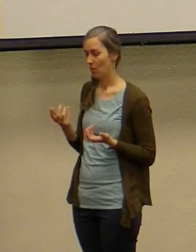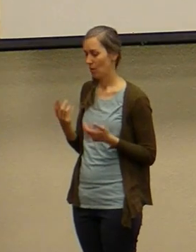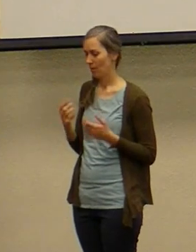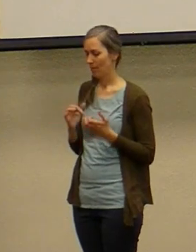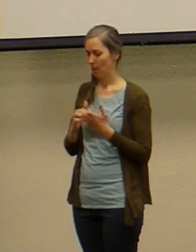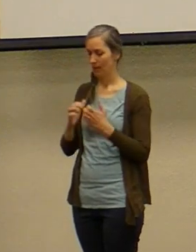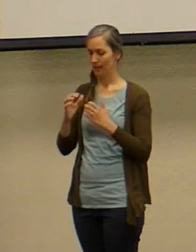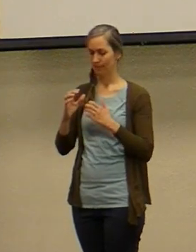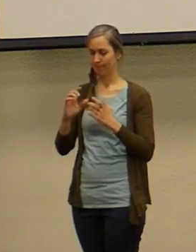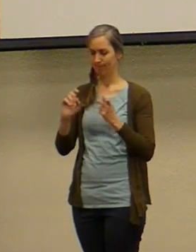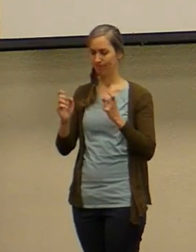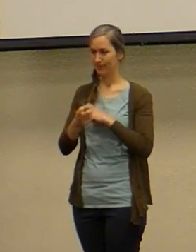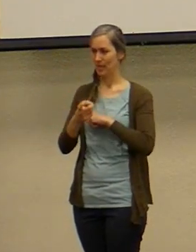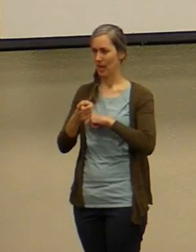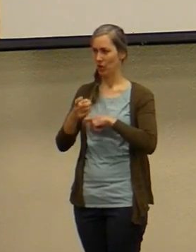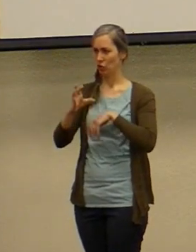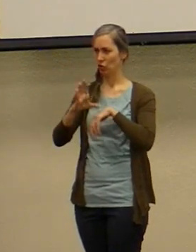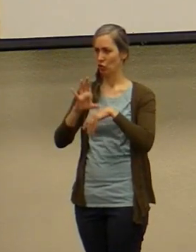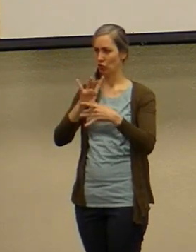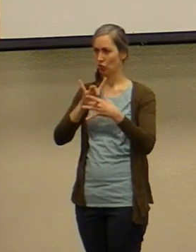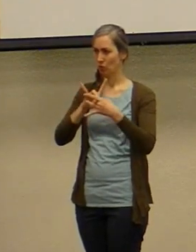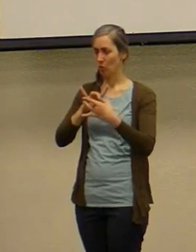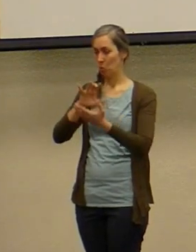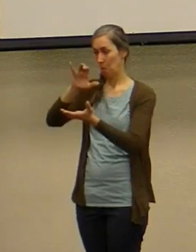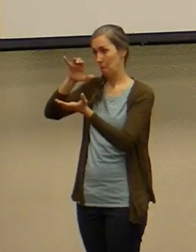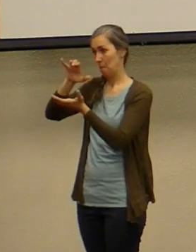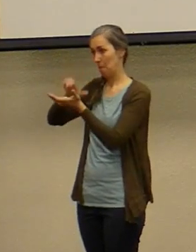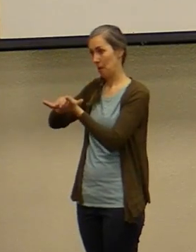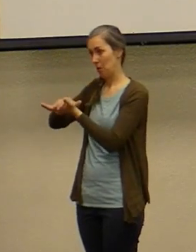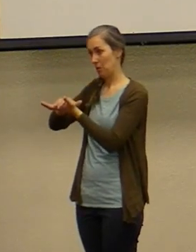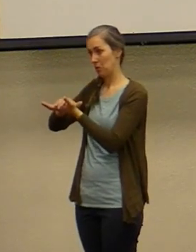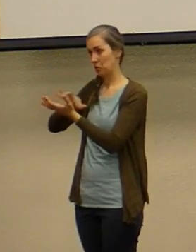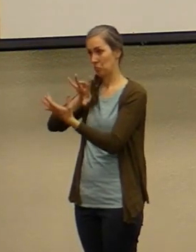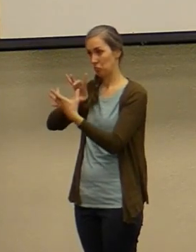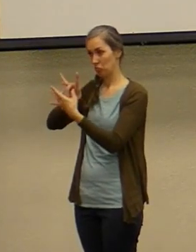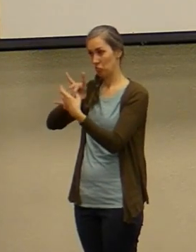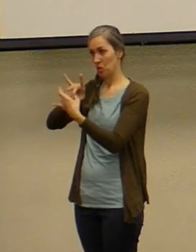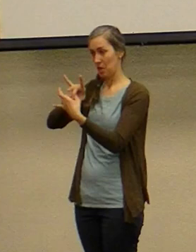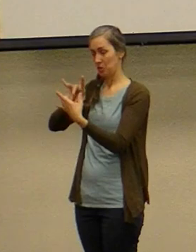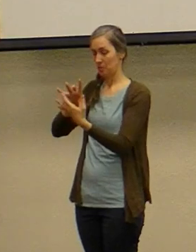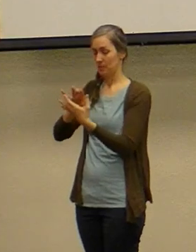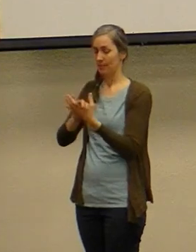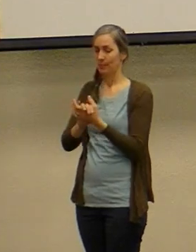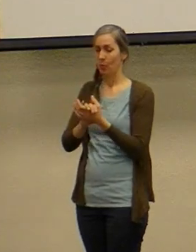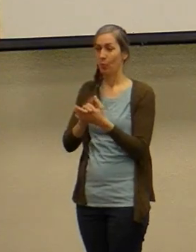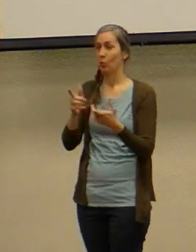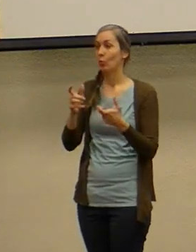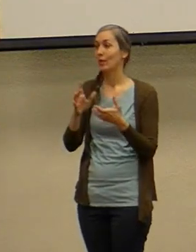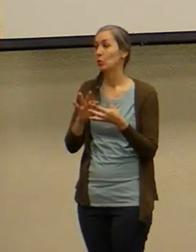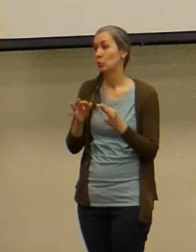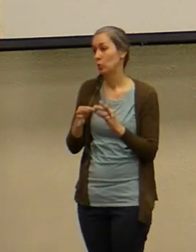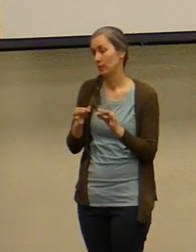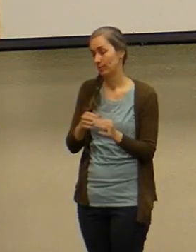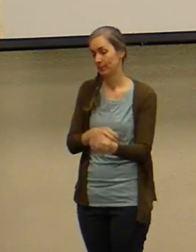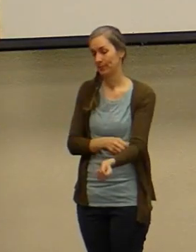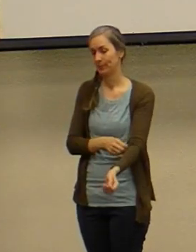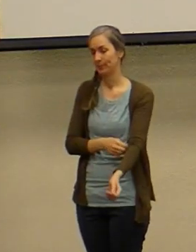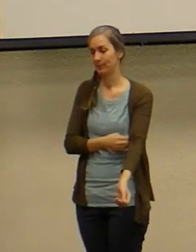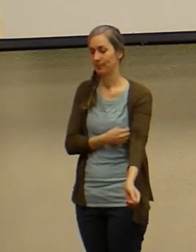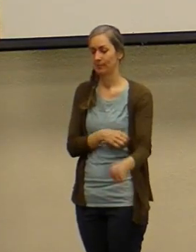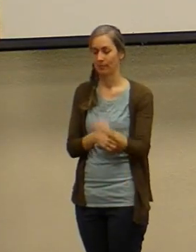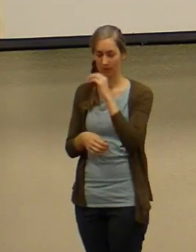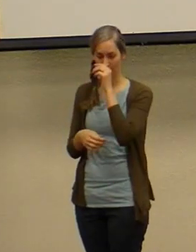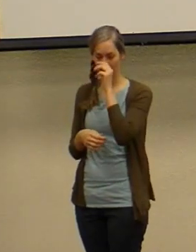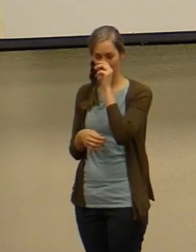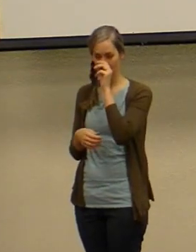how would it change your marriage your relationships quick story before I wrap up this actually literally